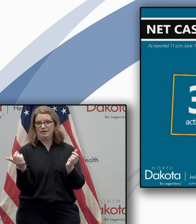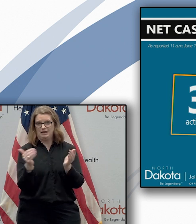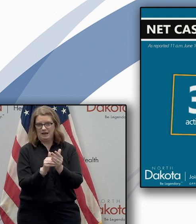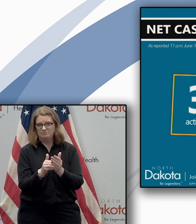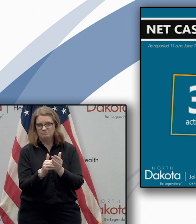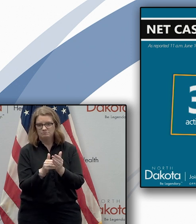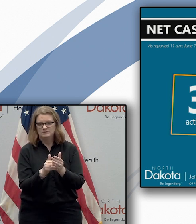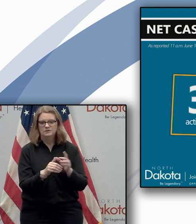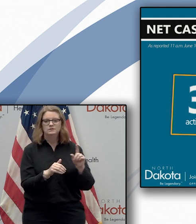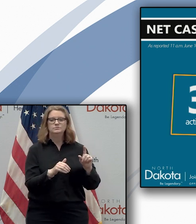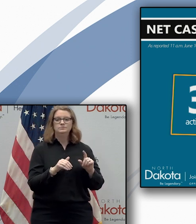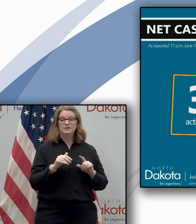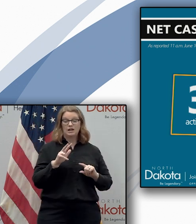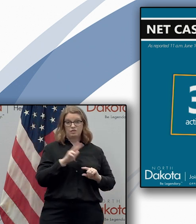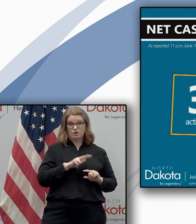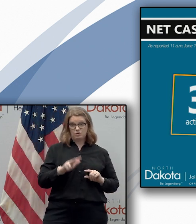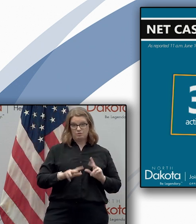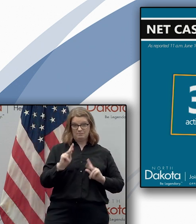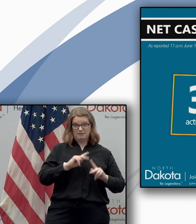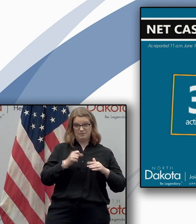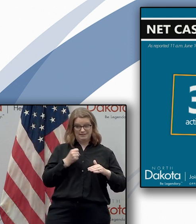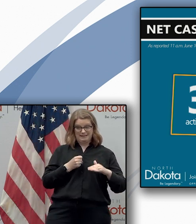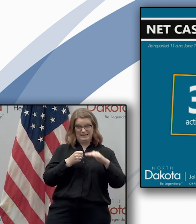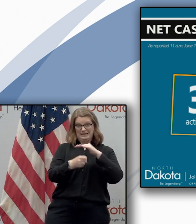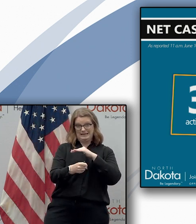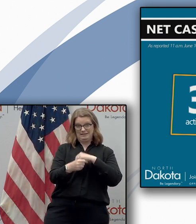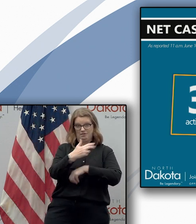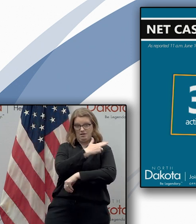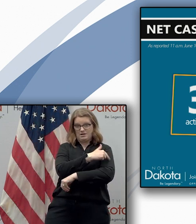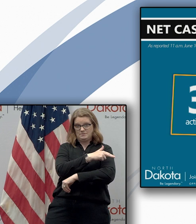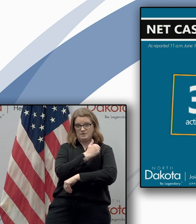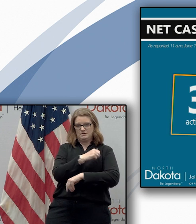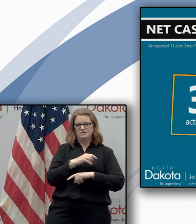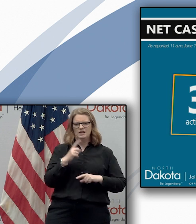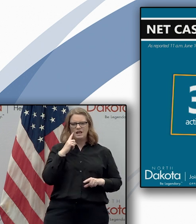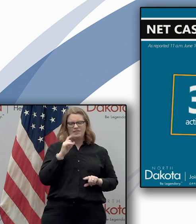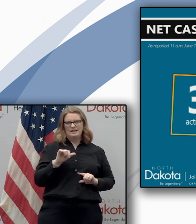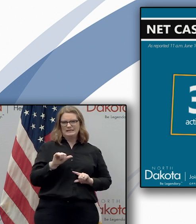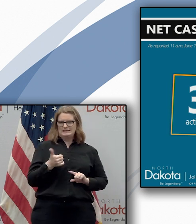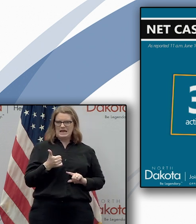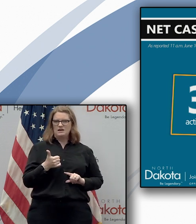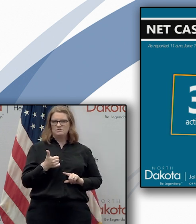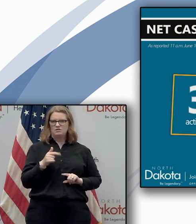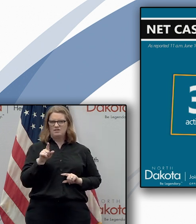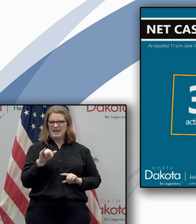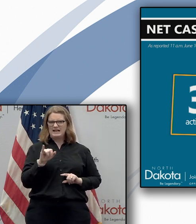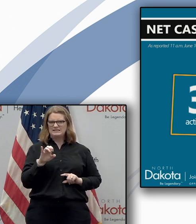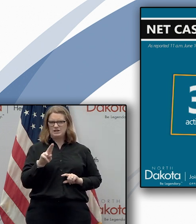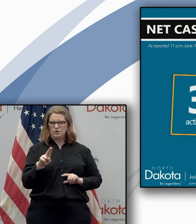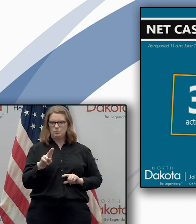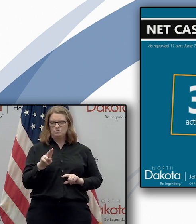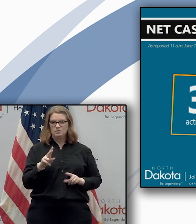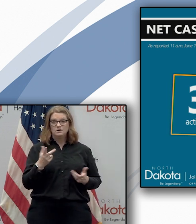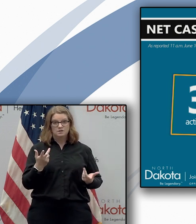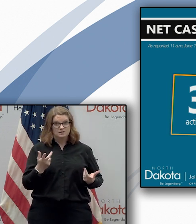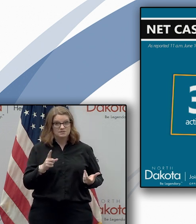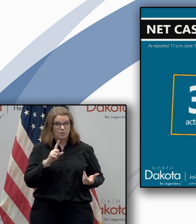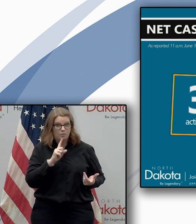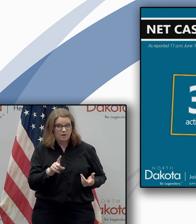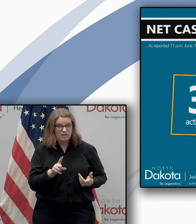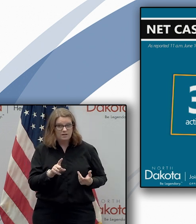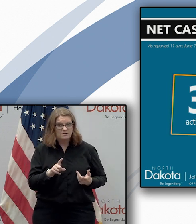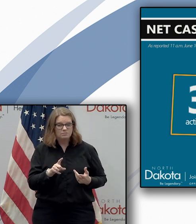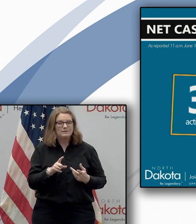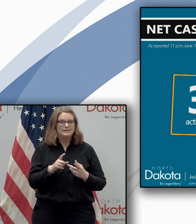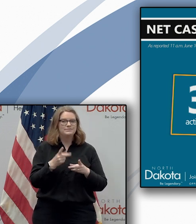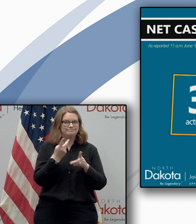uh we have 33 people hospitalized uh only of which 10 or which in icu so again we've got continue to preserve